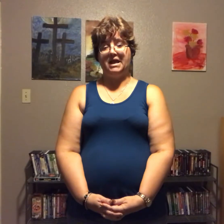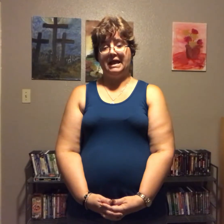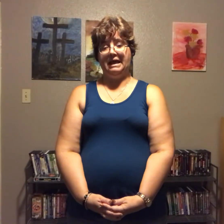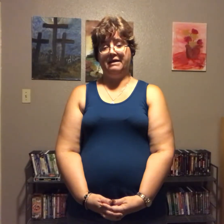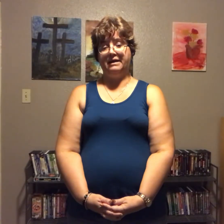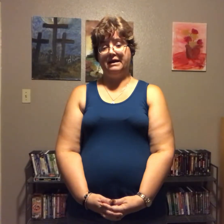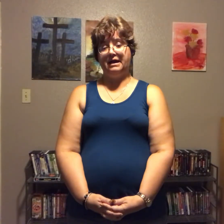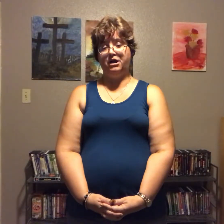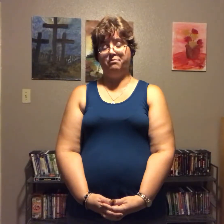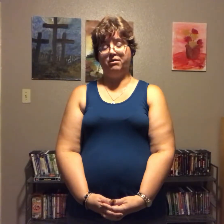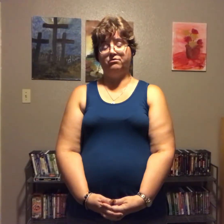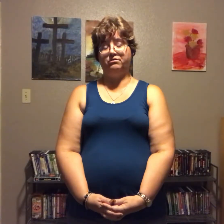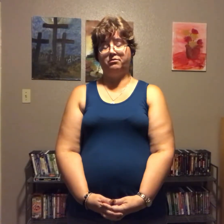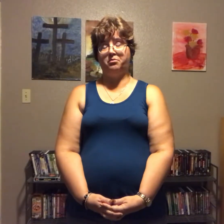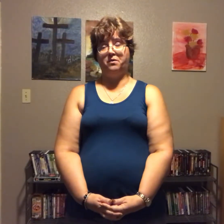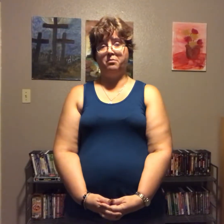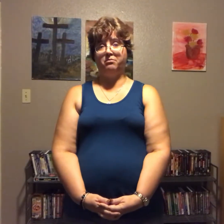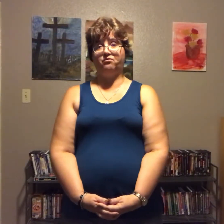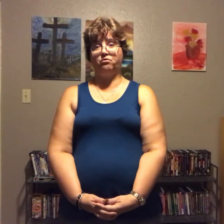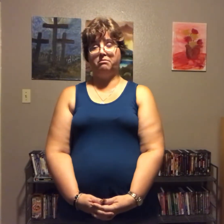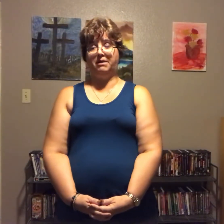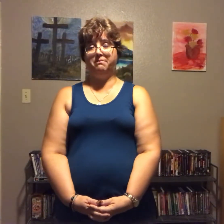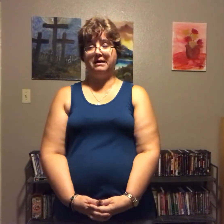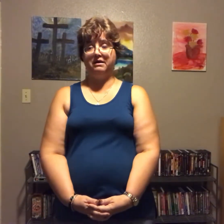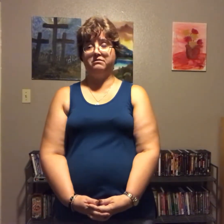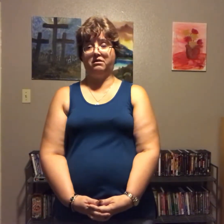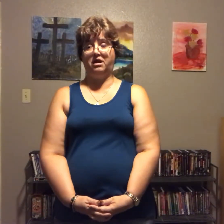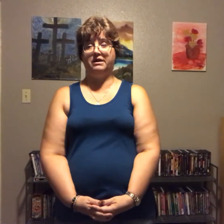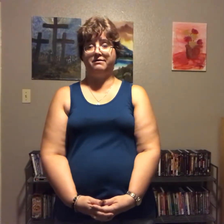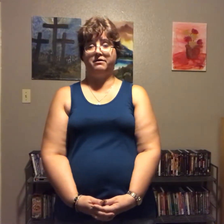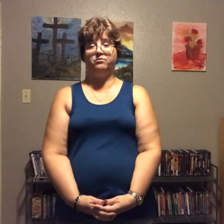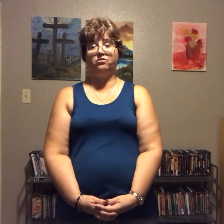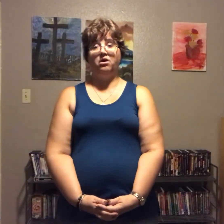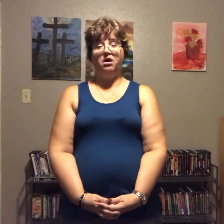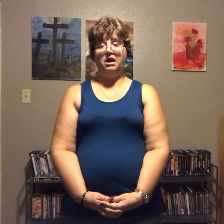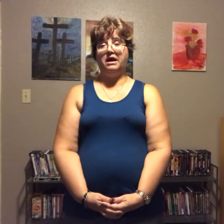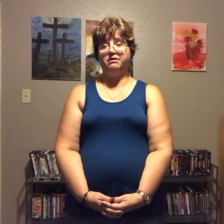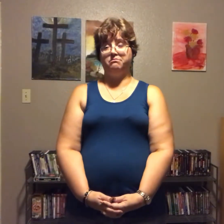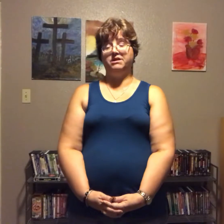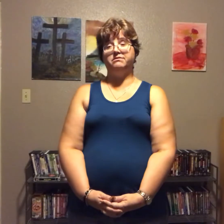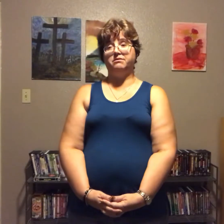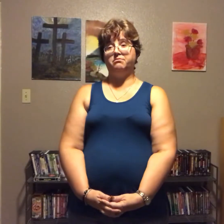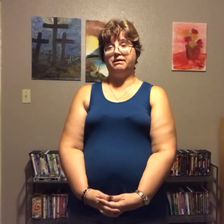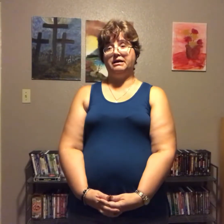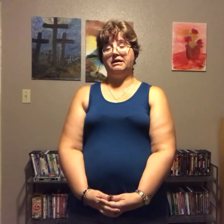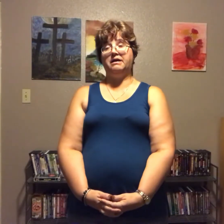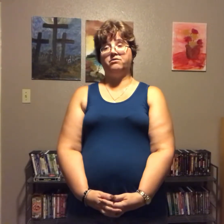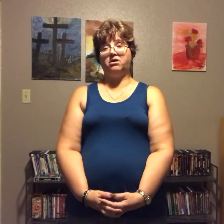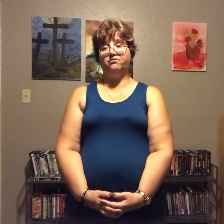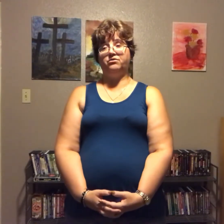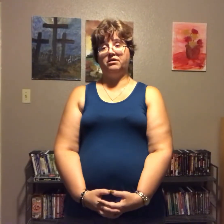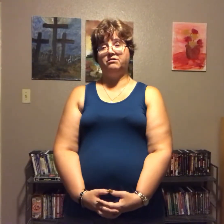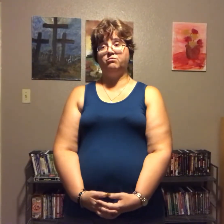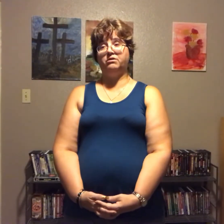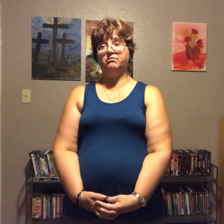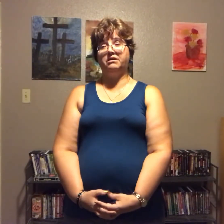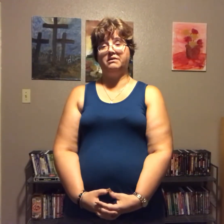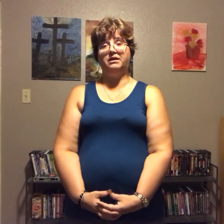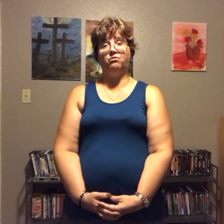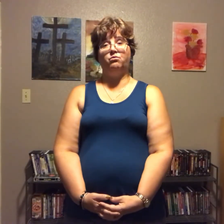and that kind of poses a problem for me because a lot of times I can meet somebody have a conversation with them and they don't